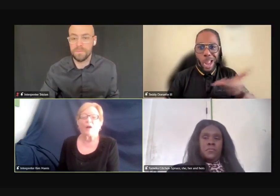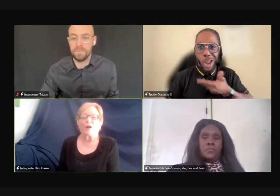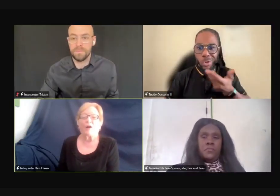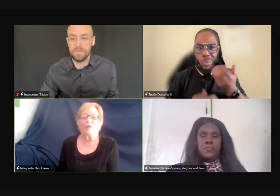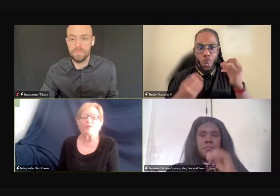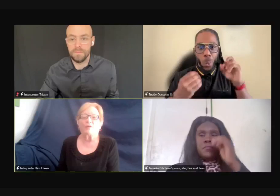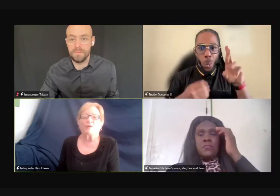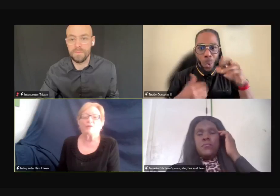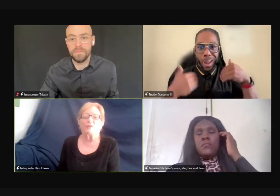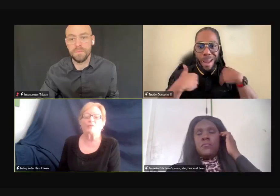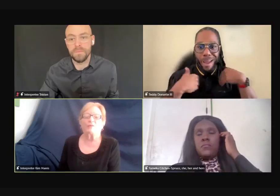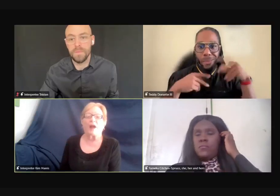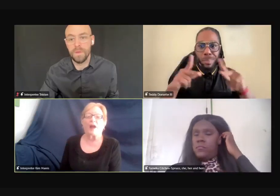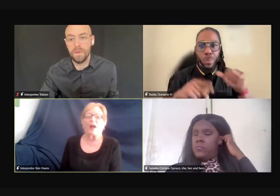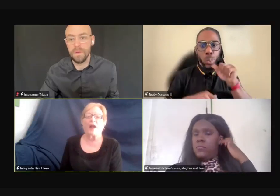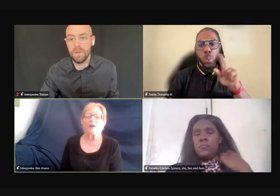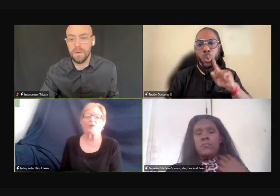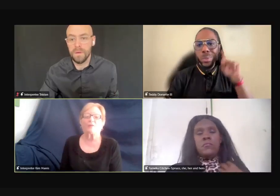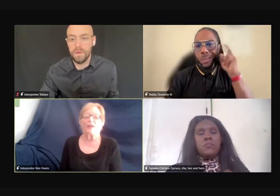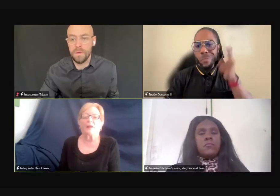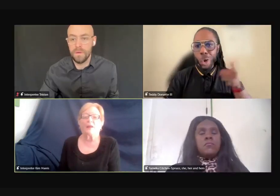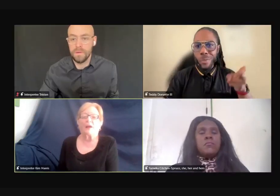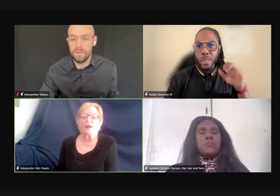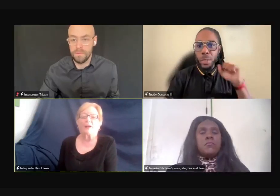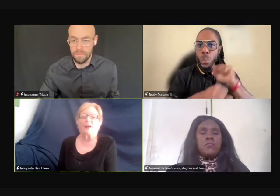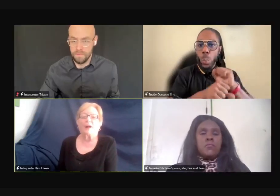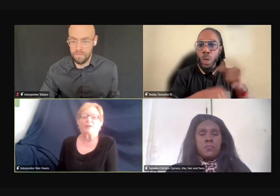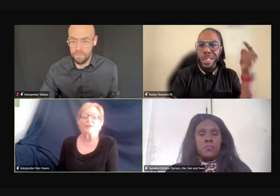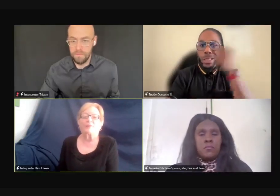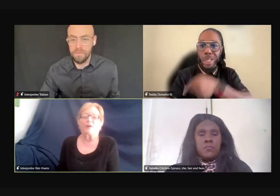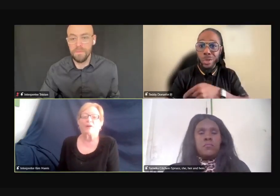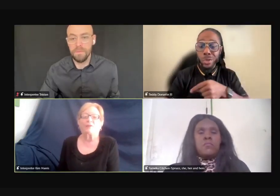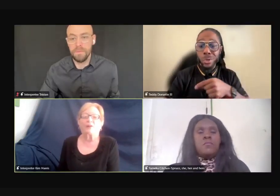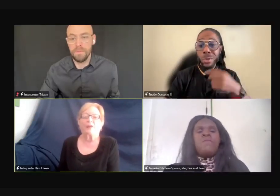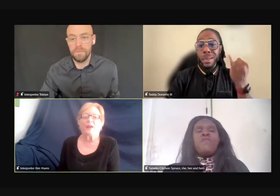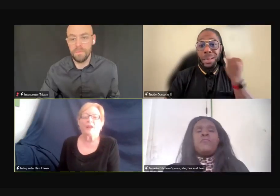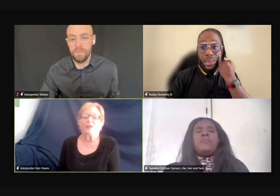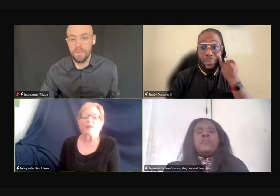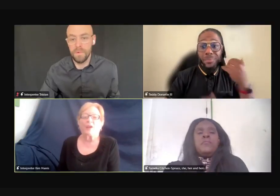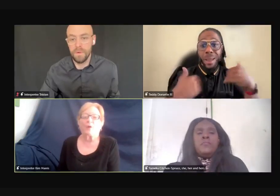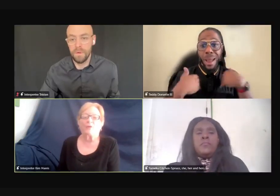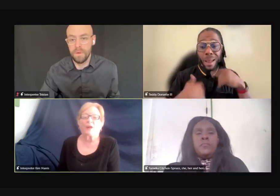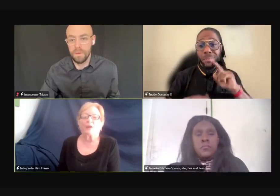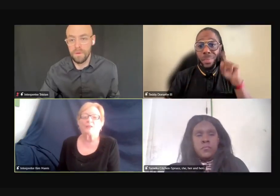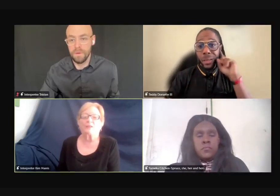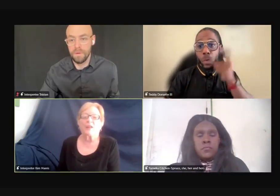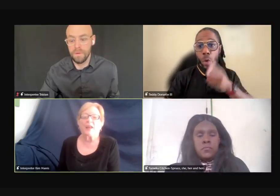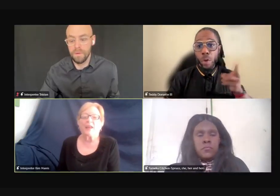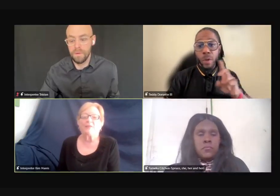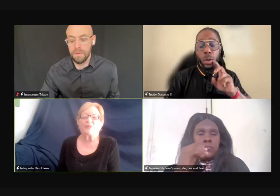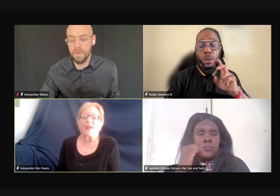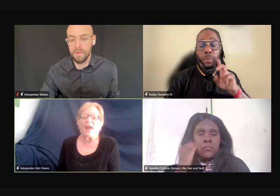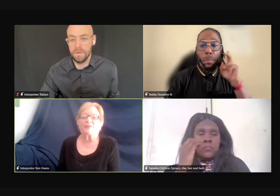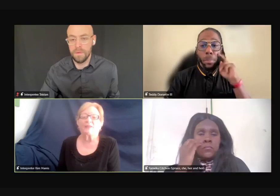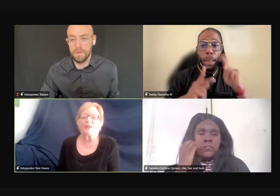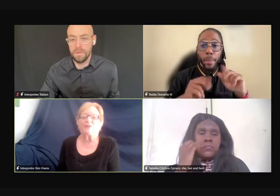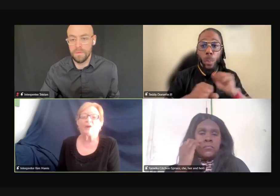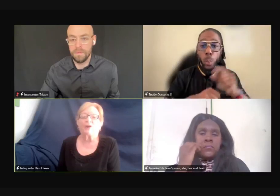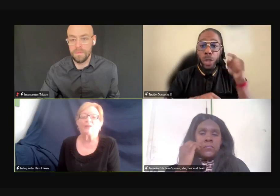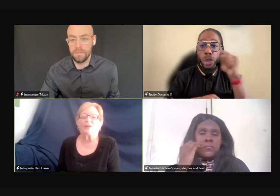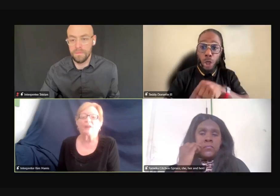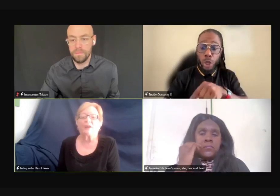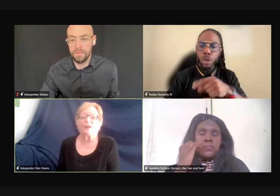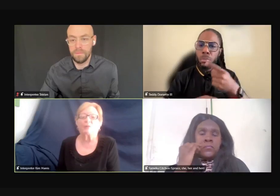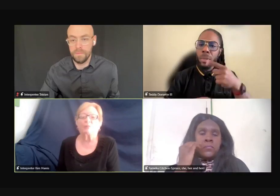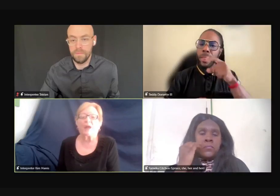you know, they hire, they hire deaf, hard of hearing, they go there is if they have a deaf